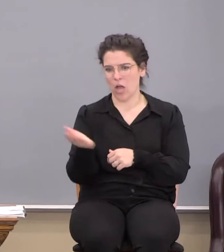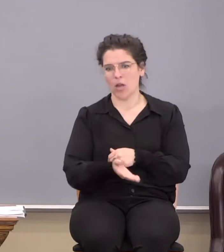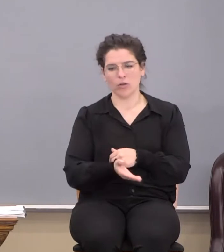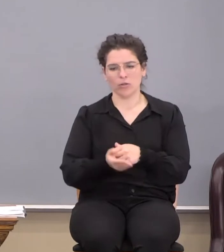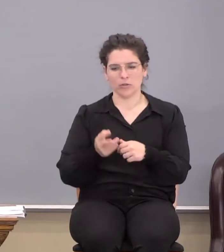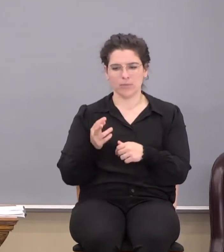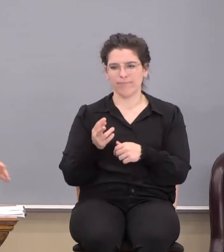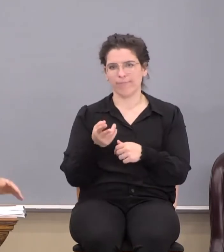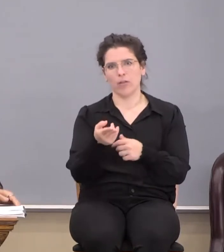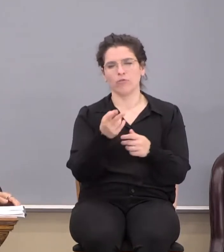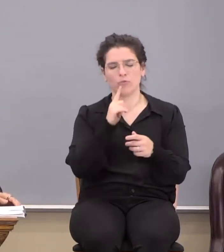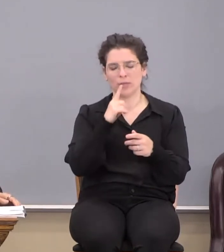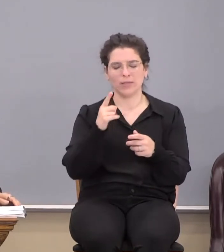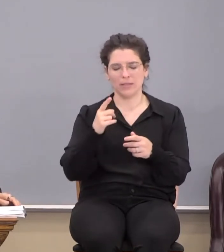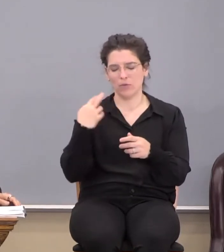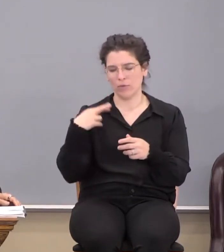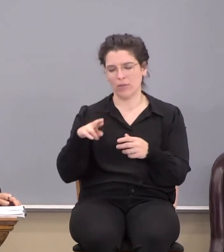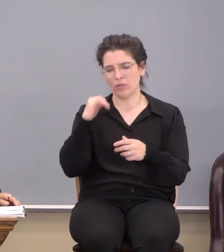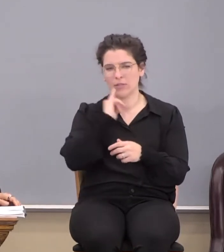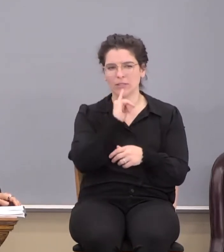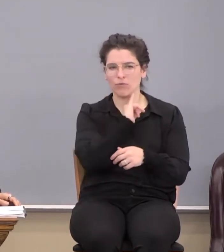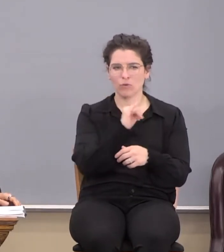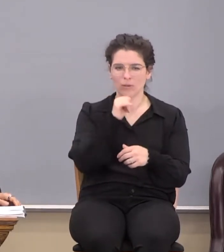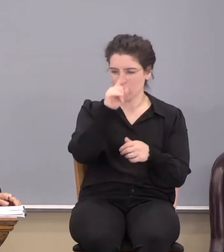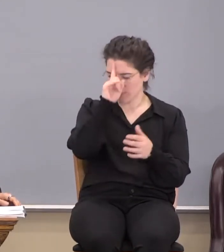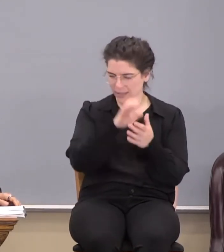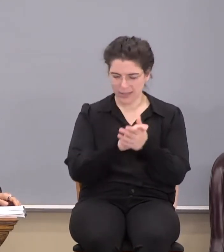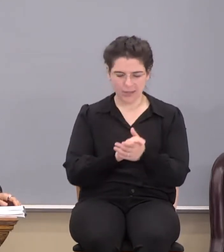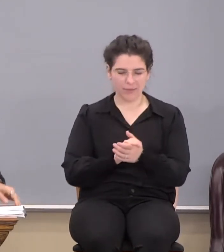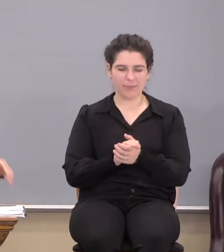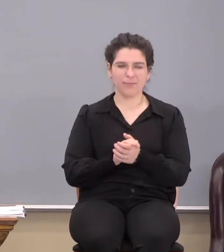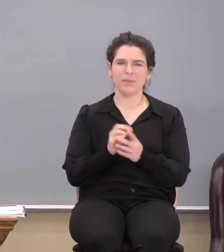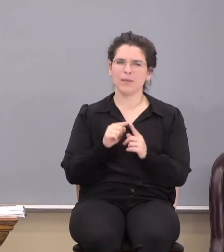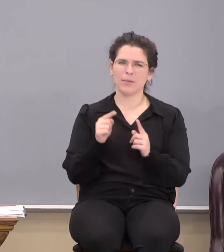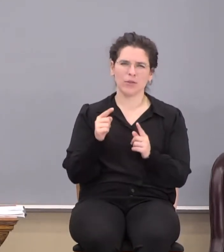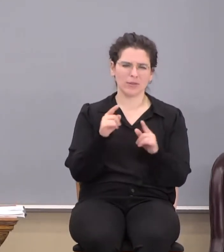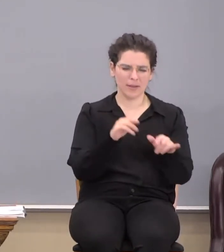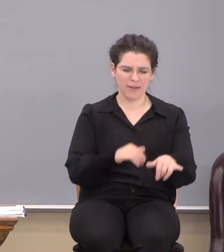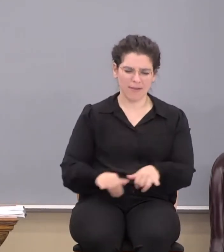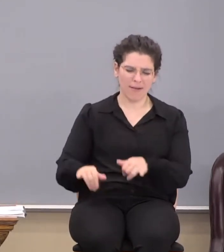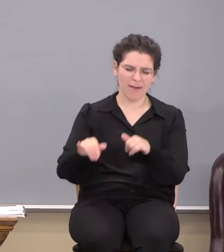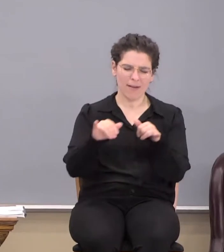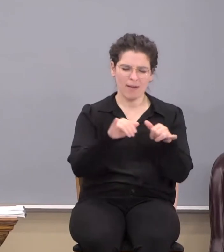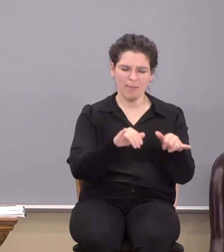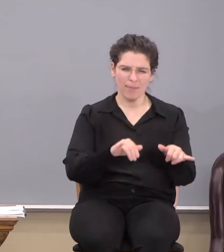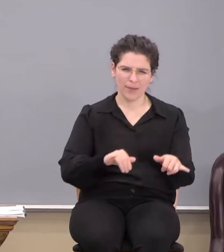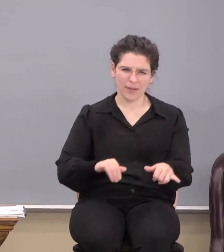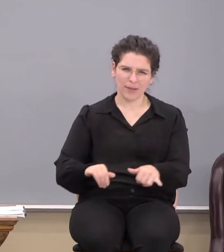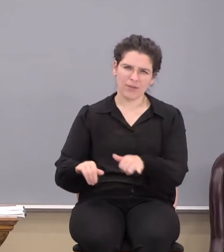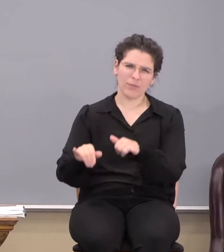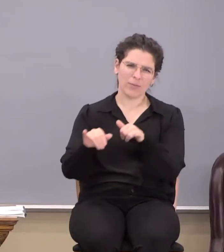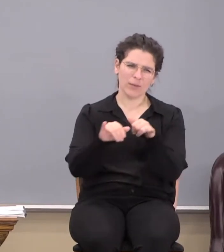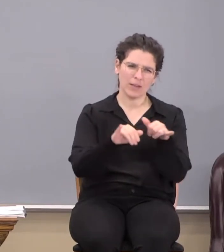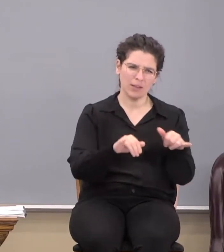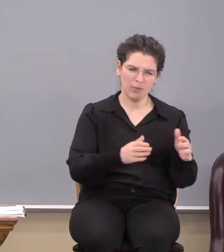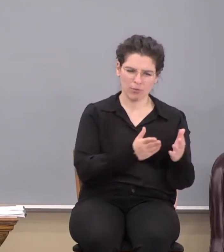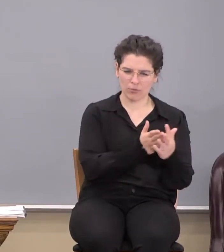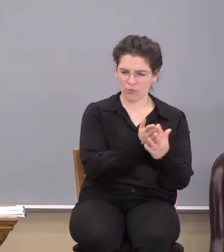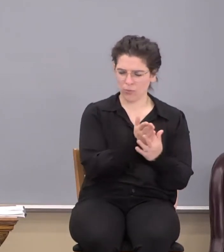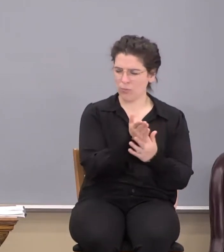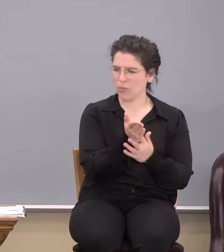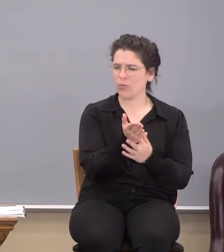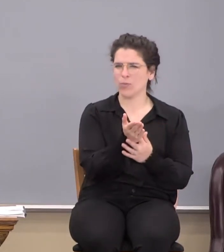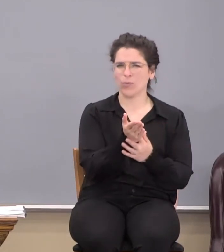Obviously, that's just apostate religions in Israel in that phrase. But there's a common thread that goes through, that